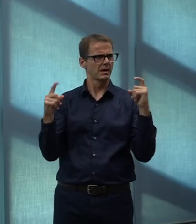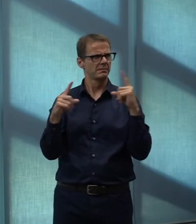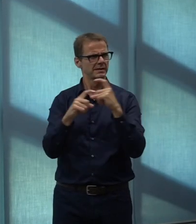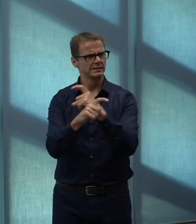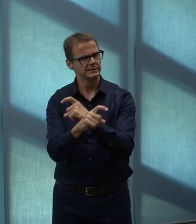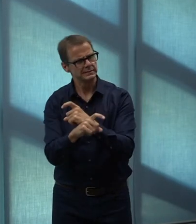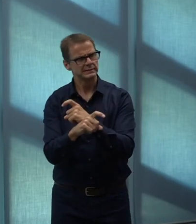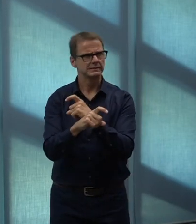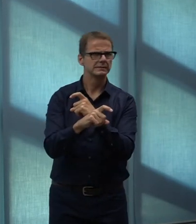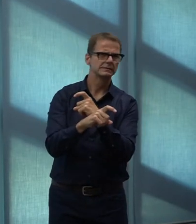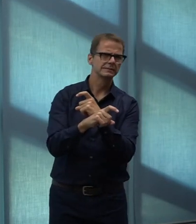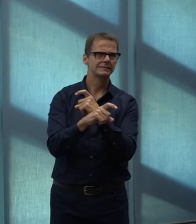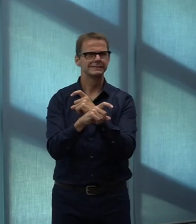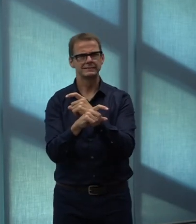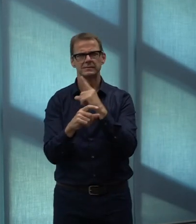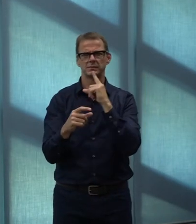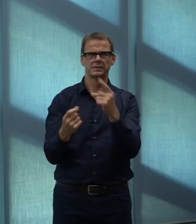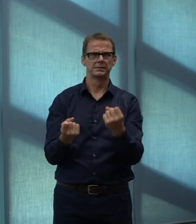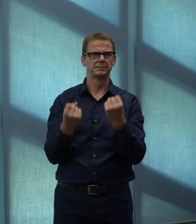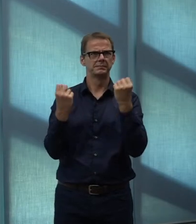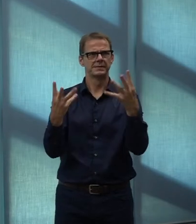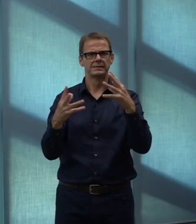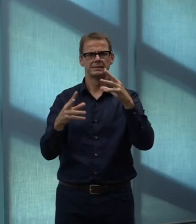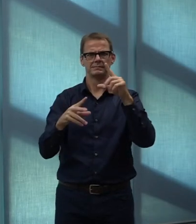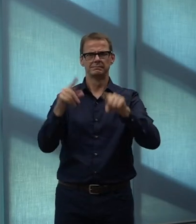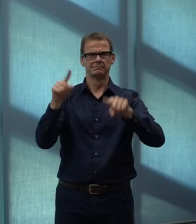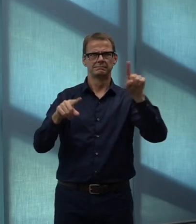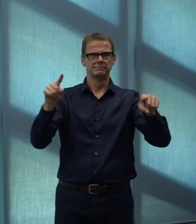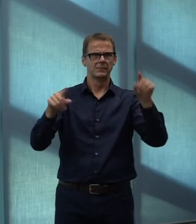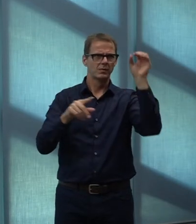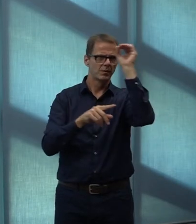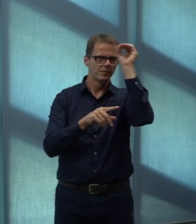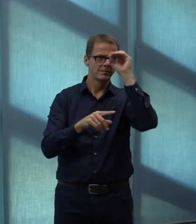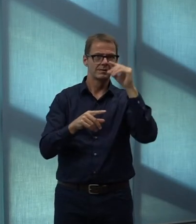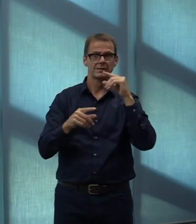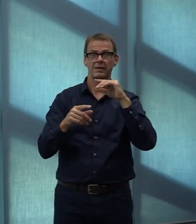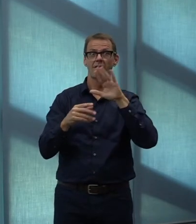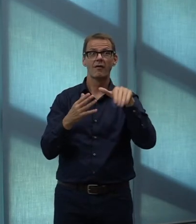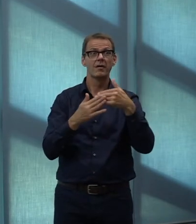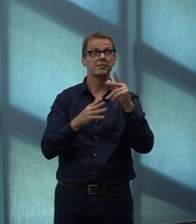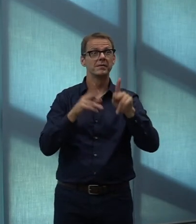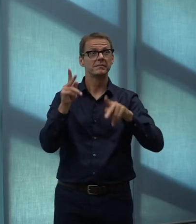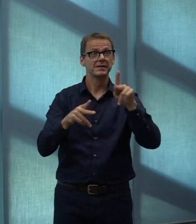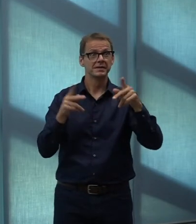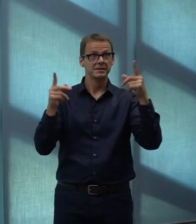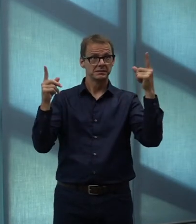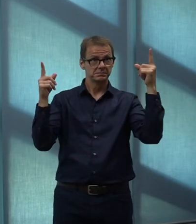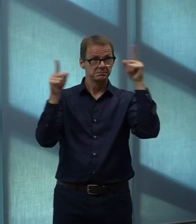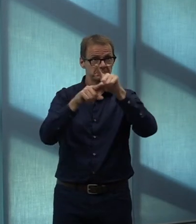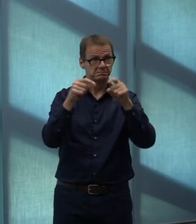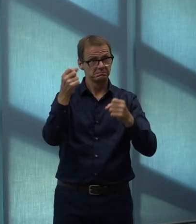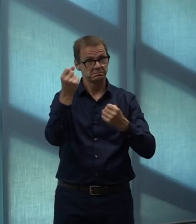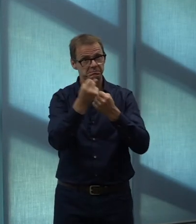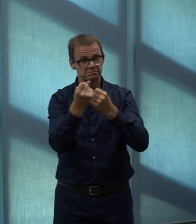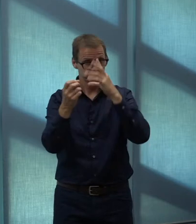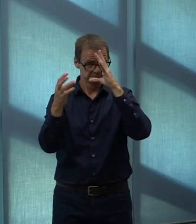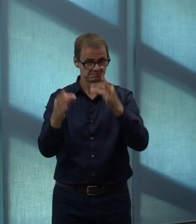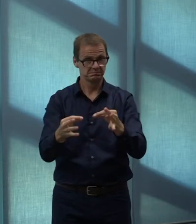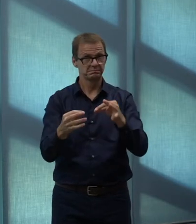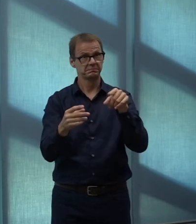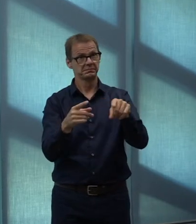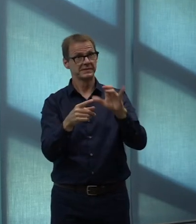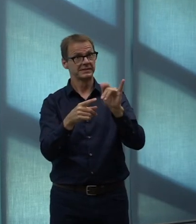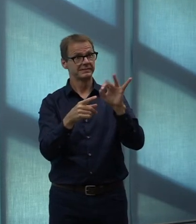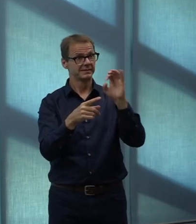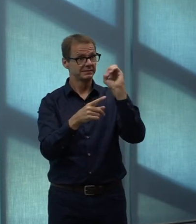whatever decision comes. So what do you say to people about this process that will unfold after the public hearing? And what can